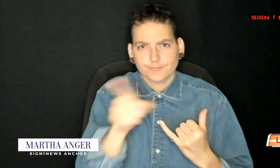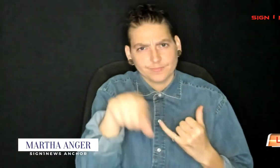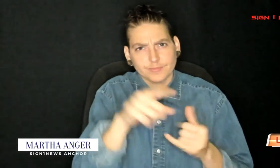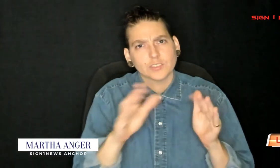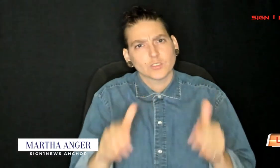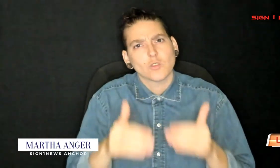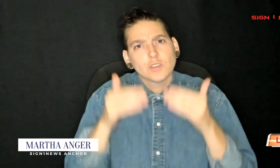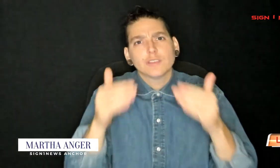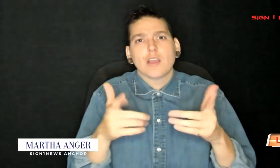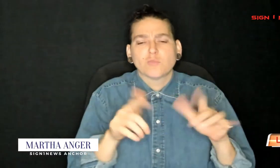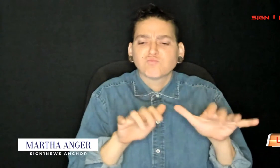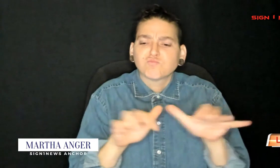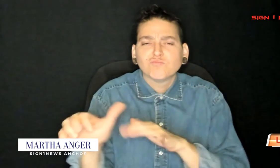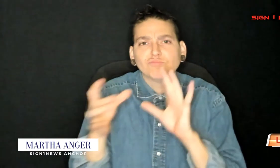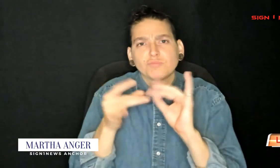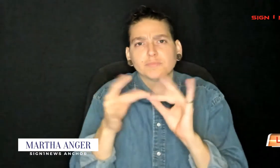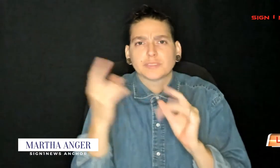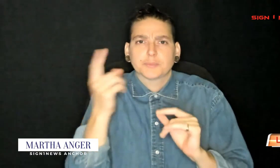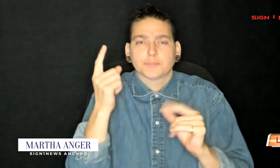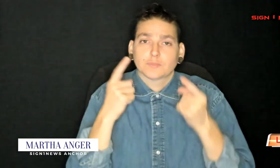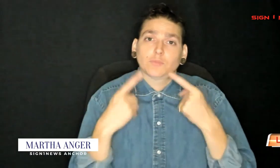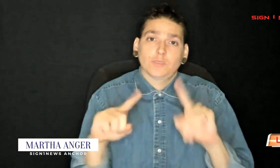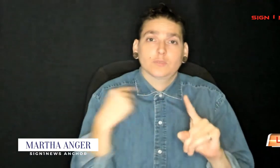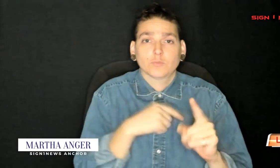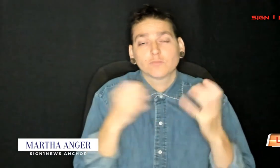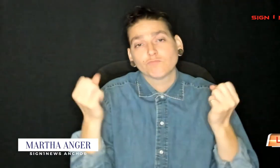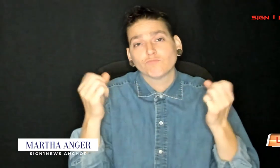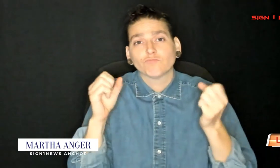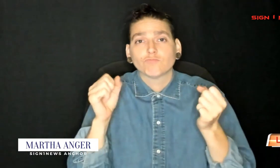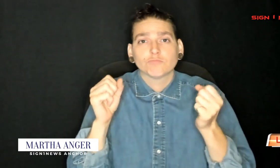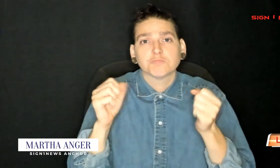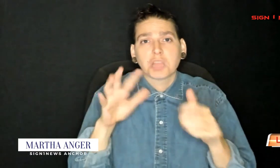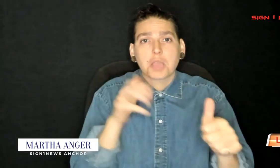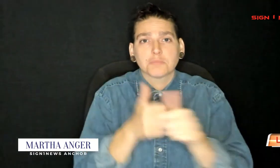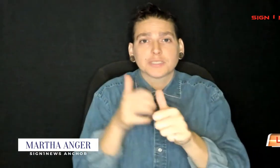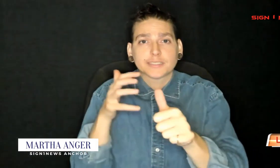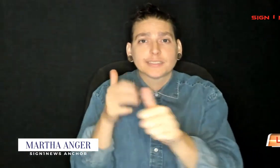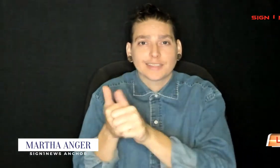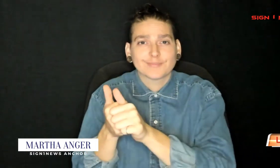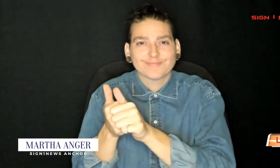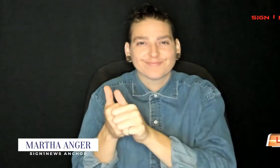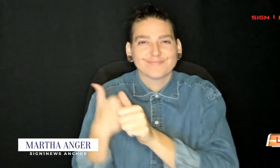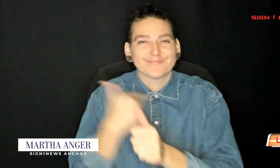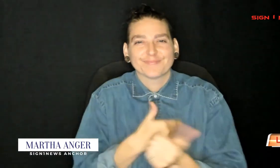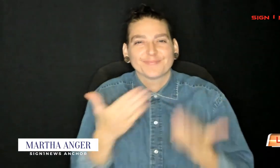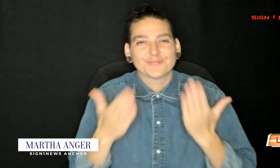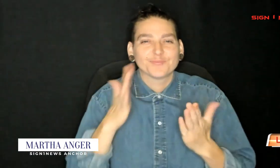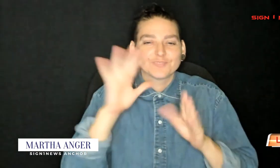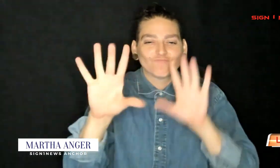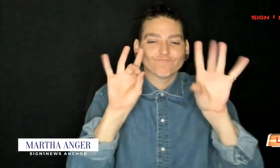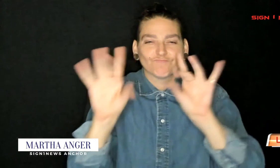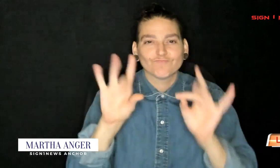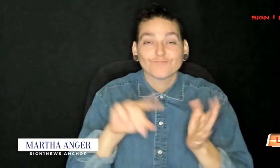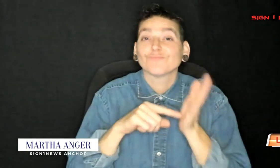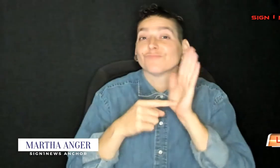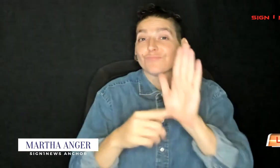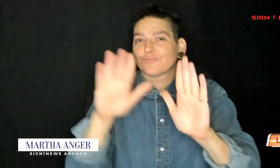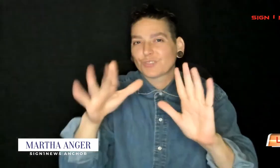today. If you post an interesting comment during this update, we may add it at the bottom of the screen.